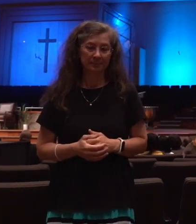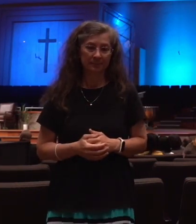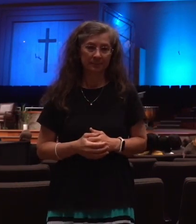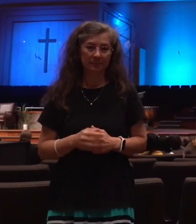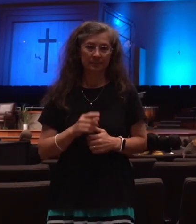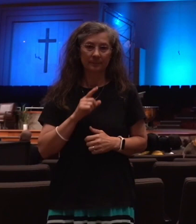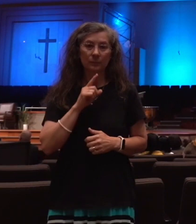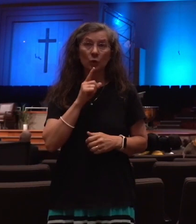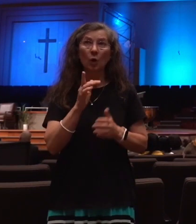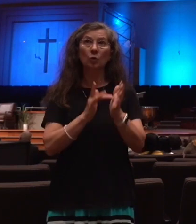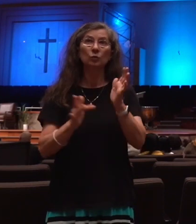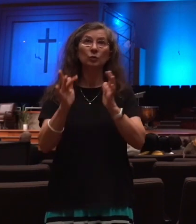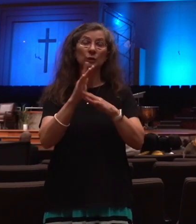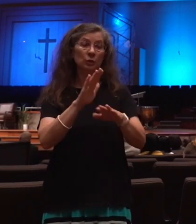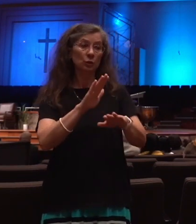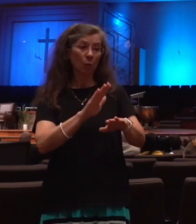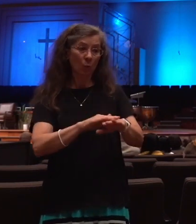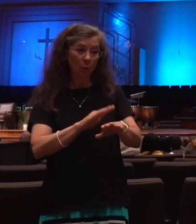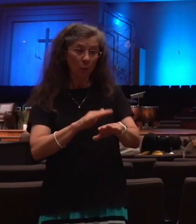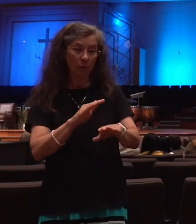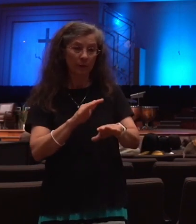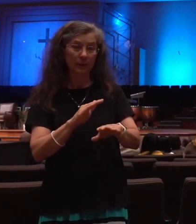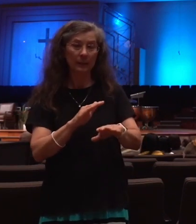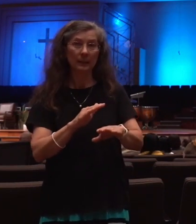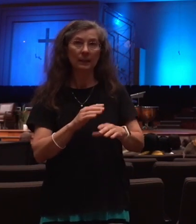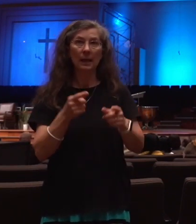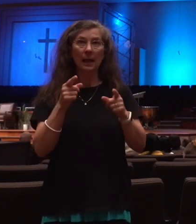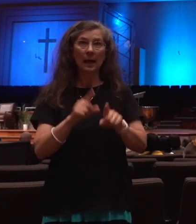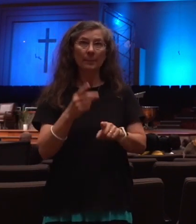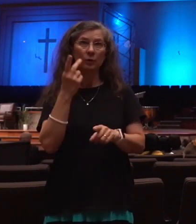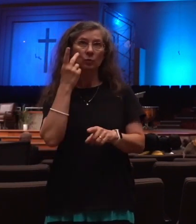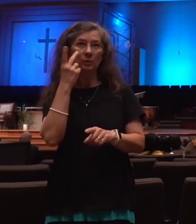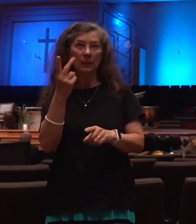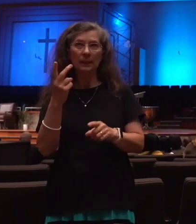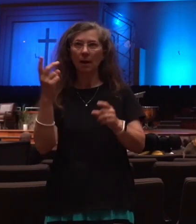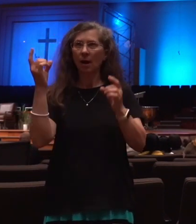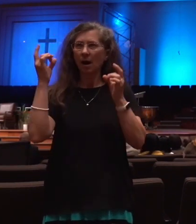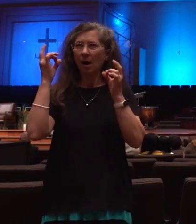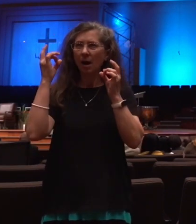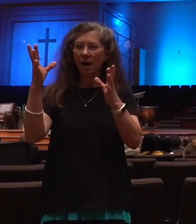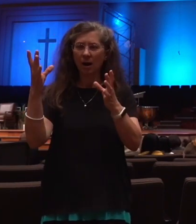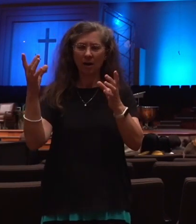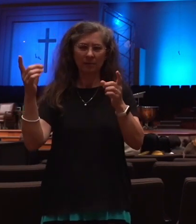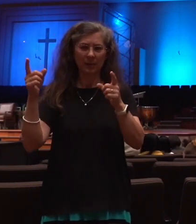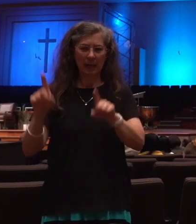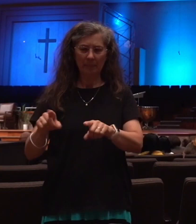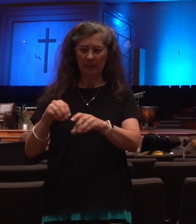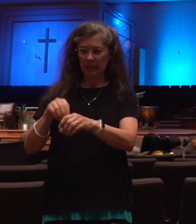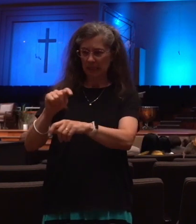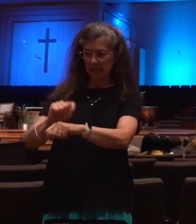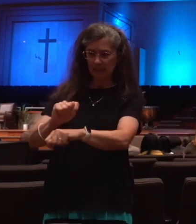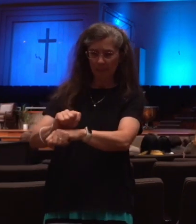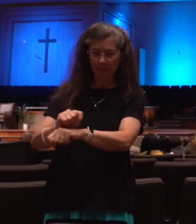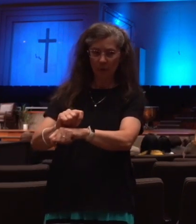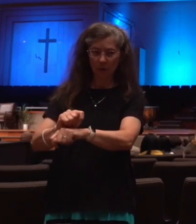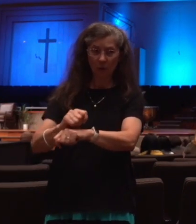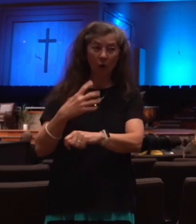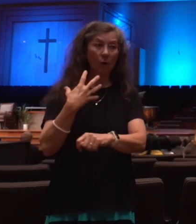warning here at this midpoint. When you see the abomination and desolation. Go over to 2 Thessalonians